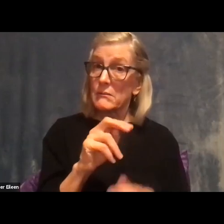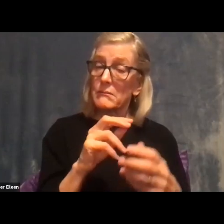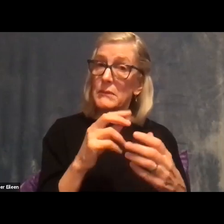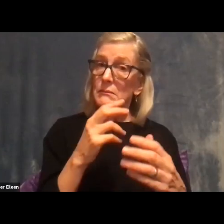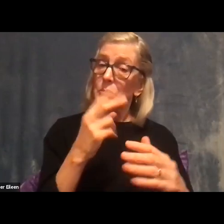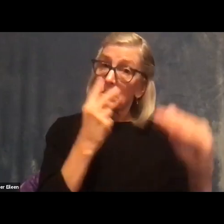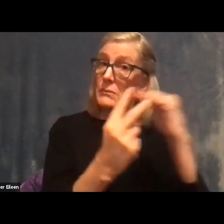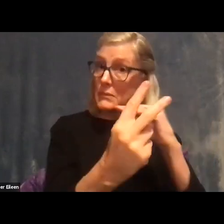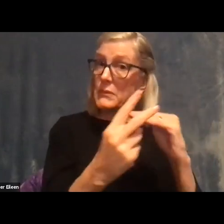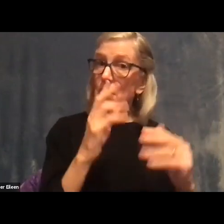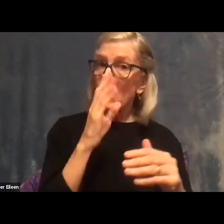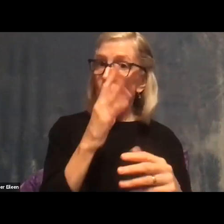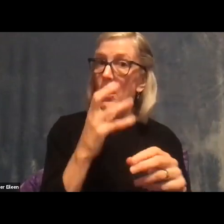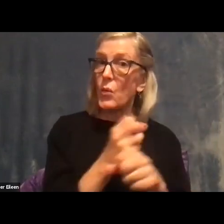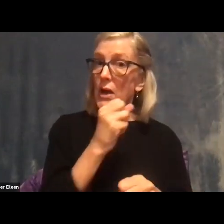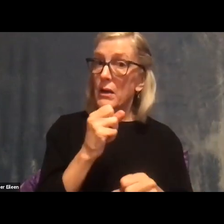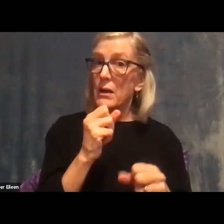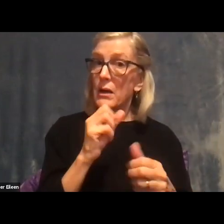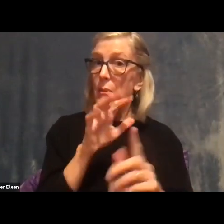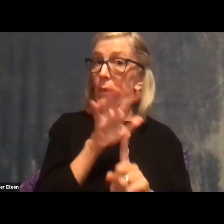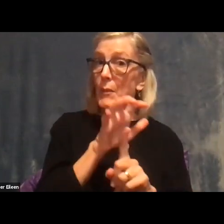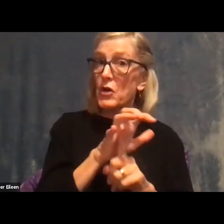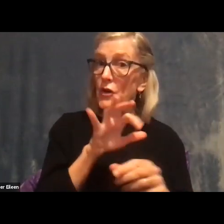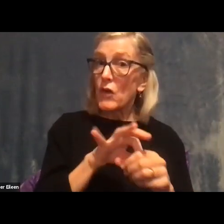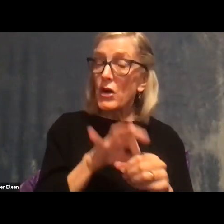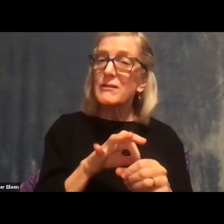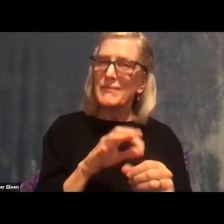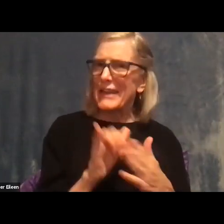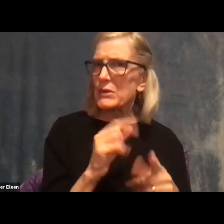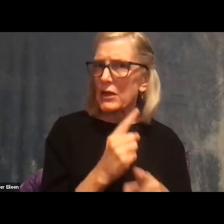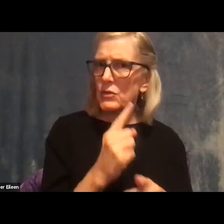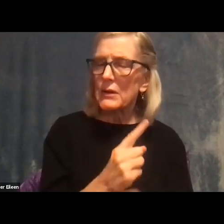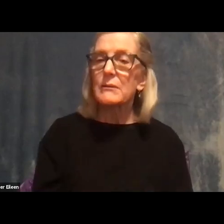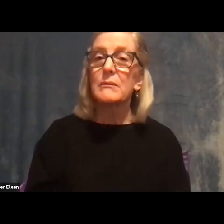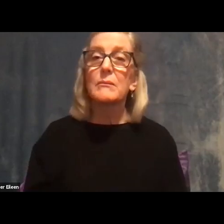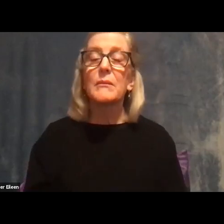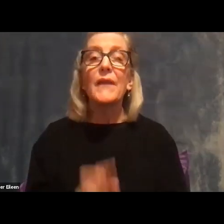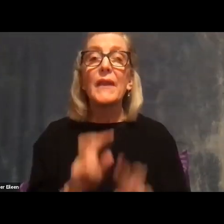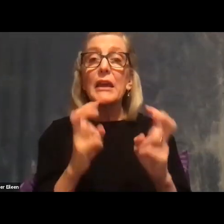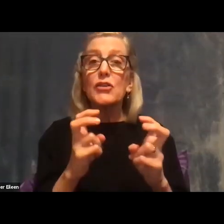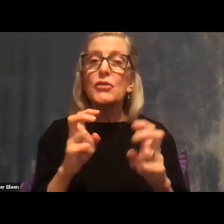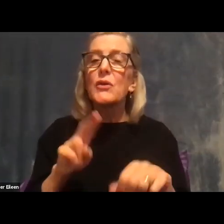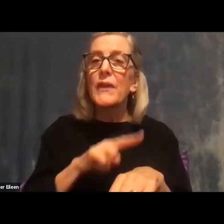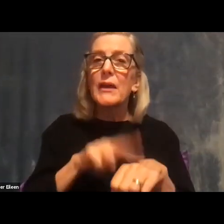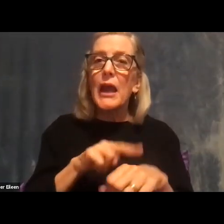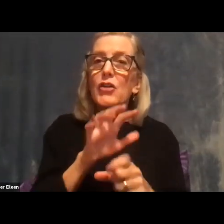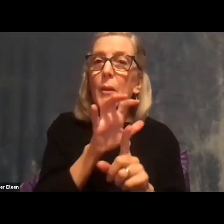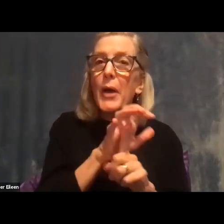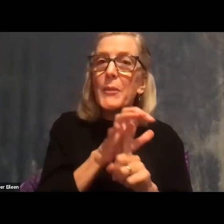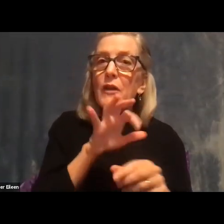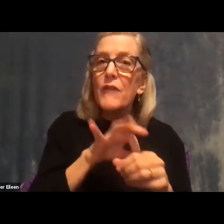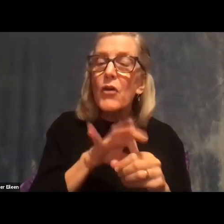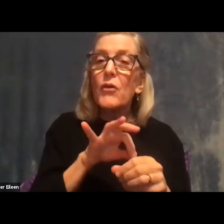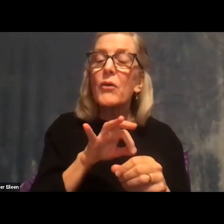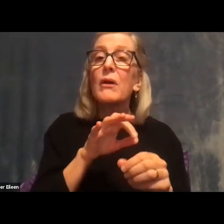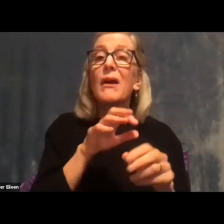vote percentage within a few percentage points. The issue is that the national popular vote that corresponds to national polls,